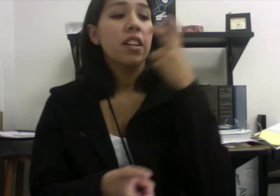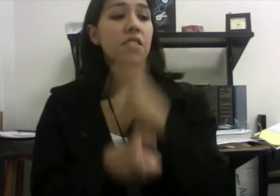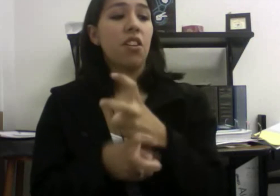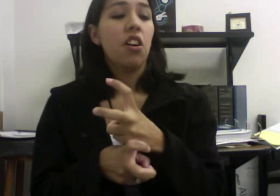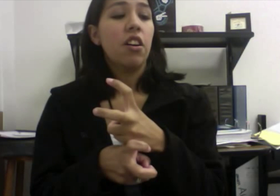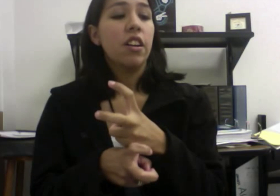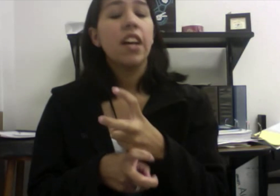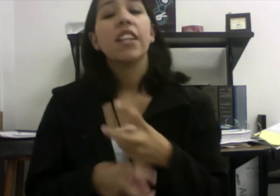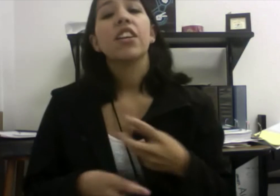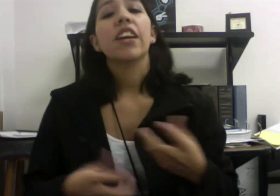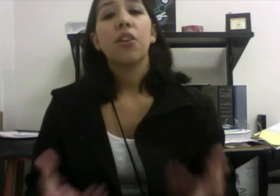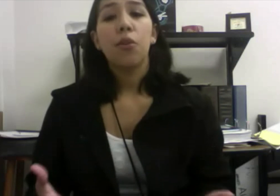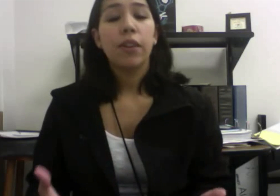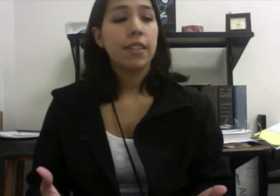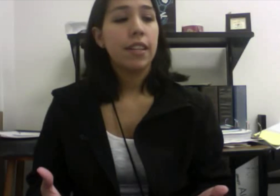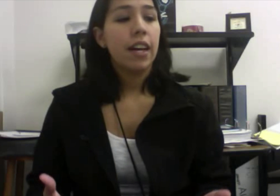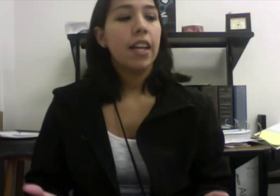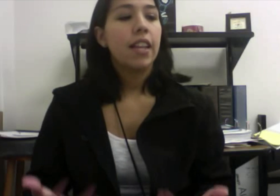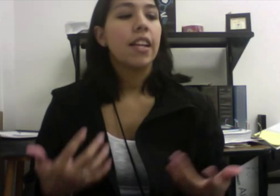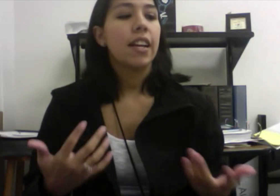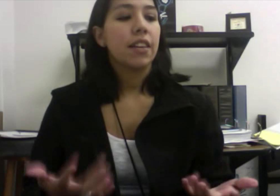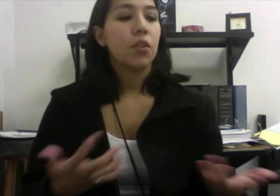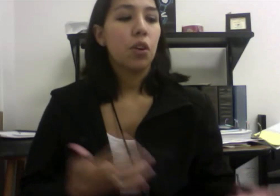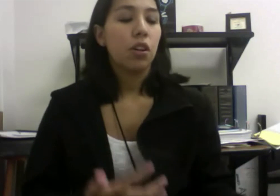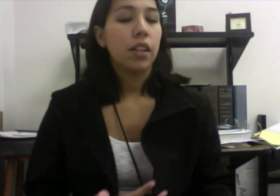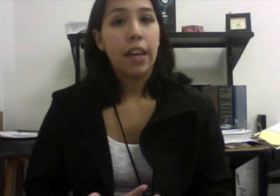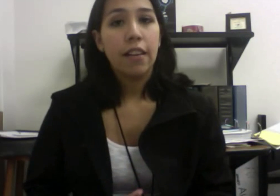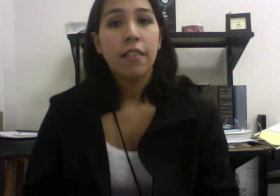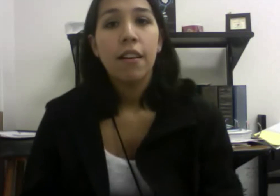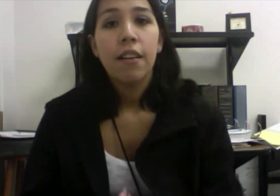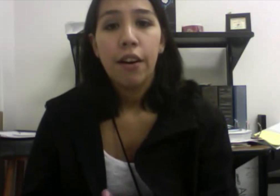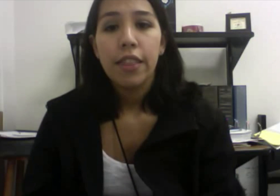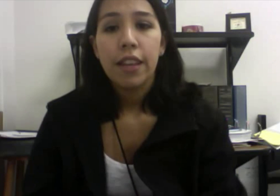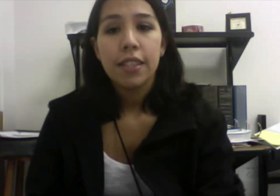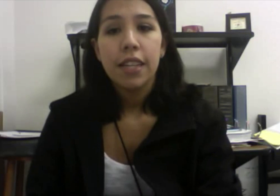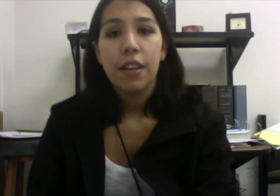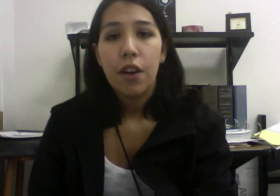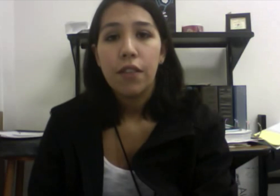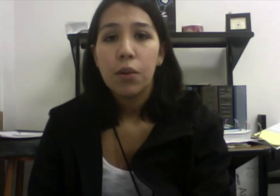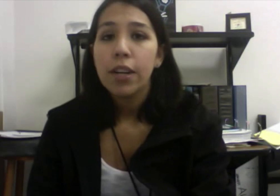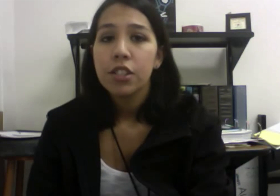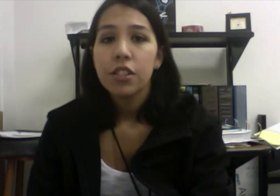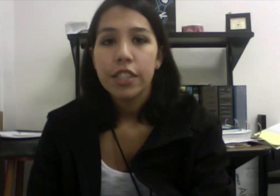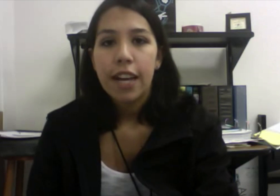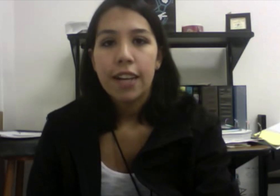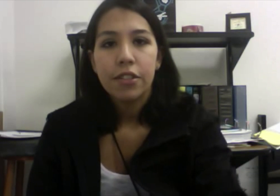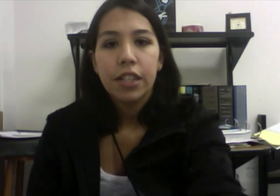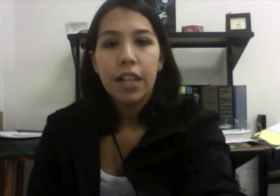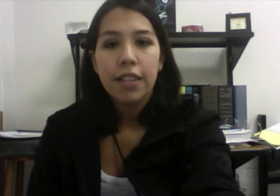it's hard. And then you got the chorus again and then I give you all again. Alright, that's it. If you have any questions, just ask during class.